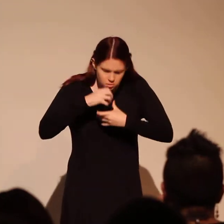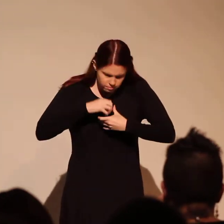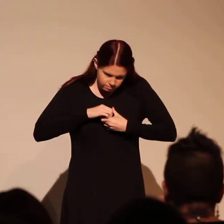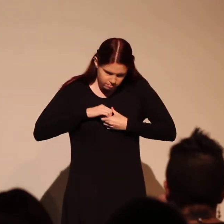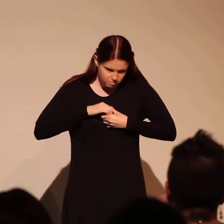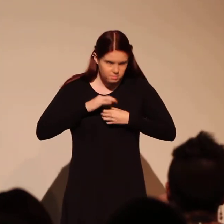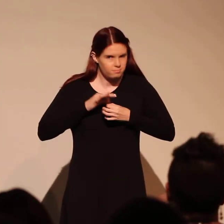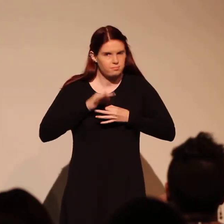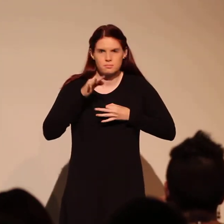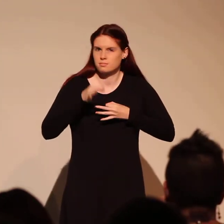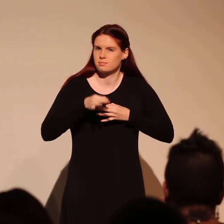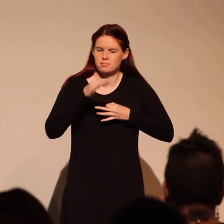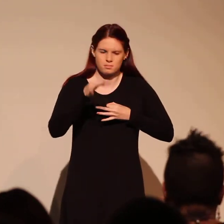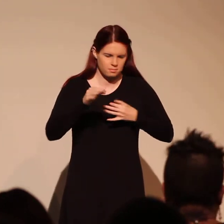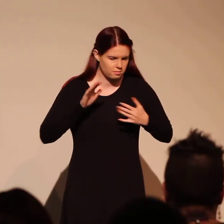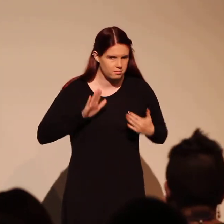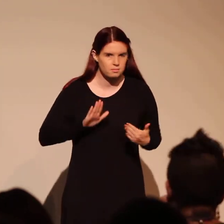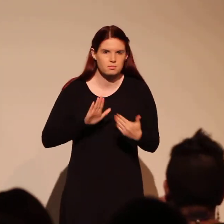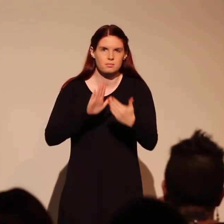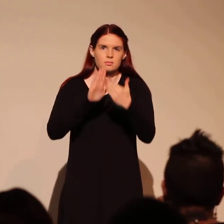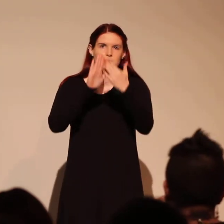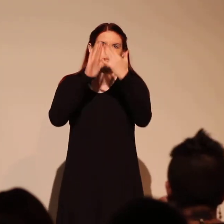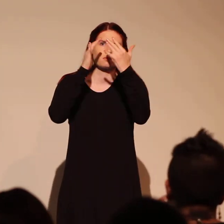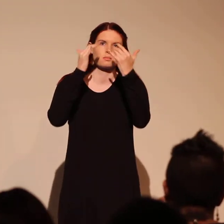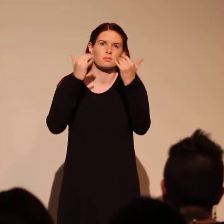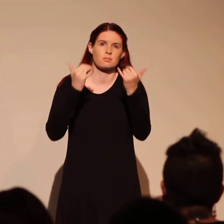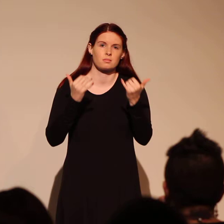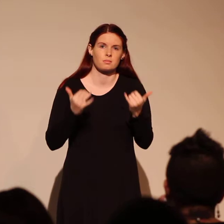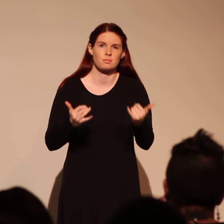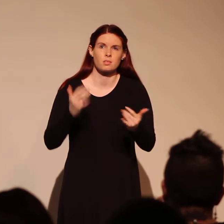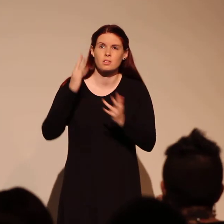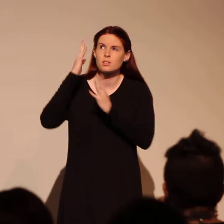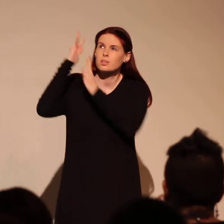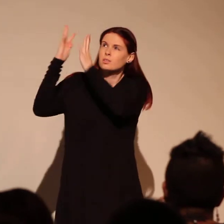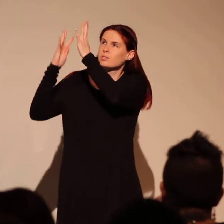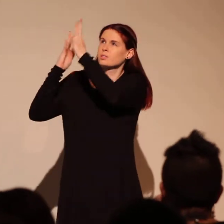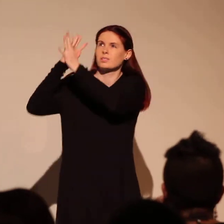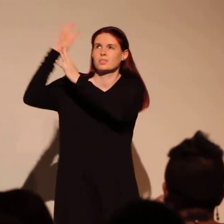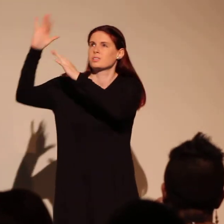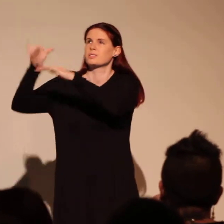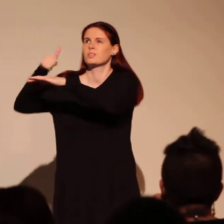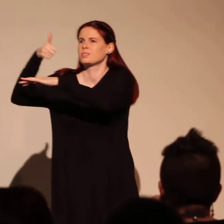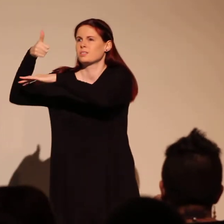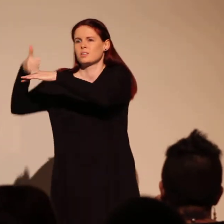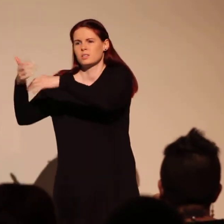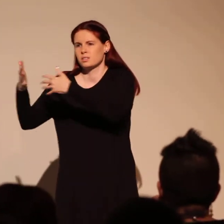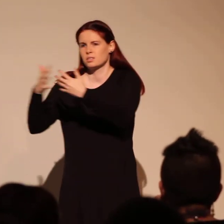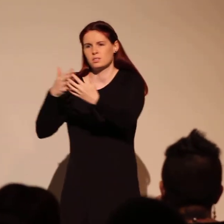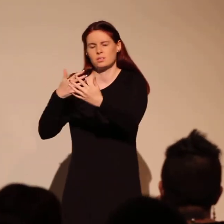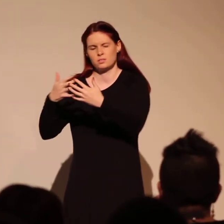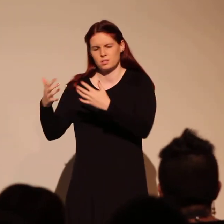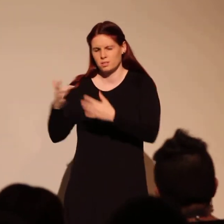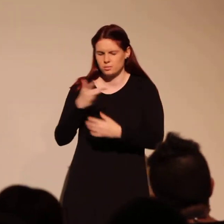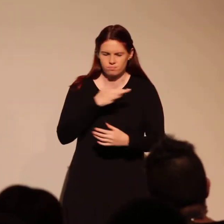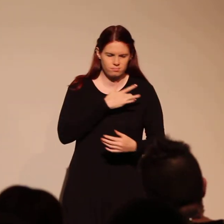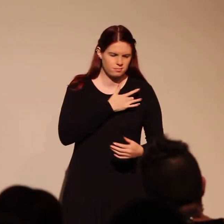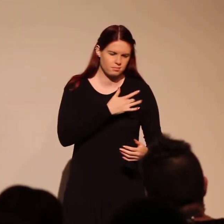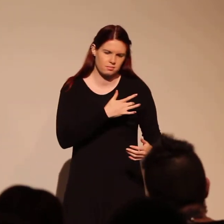beast inside, there's nowhere we can hide. No matter what we breed, we still